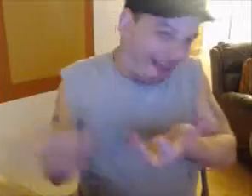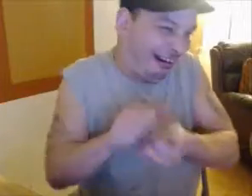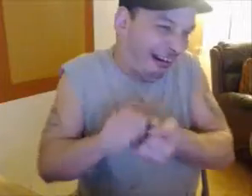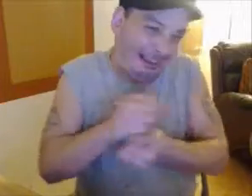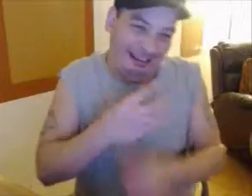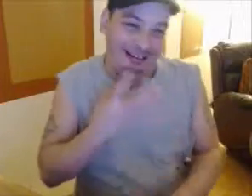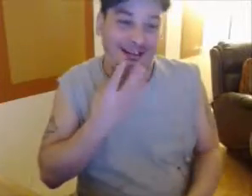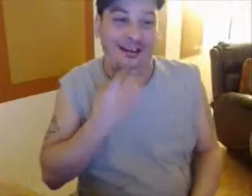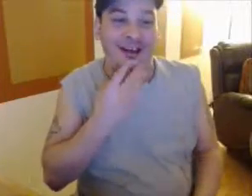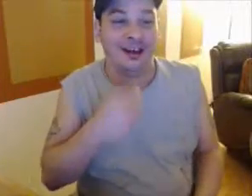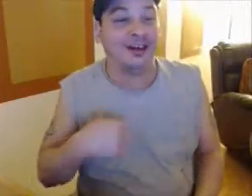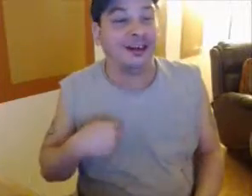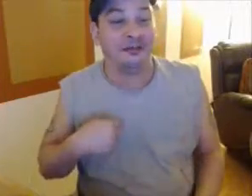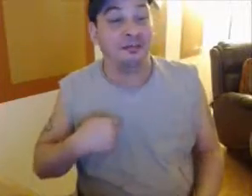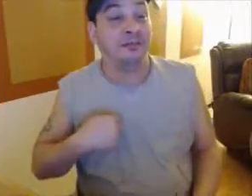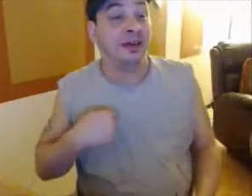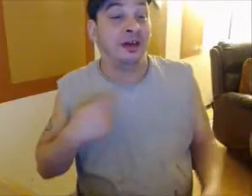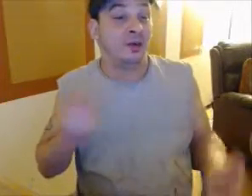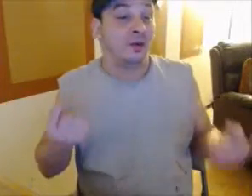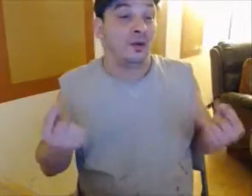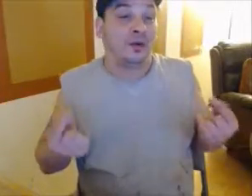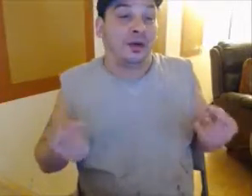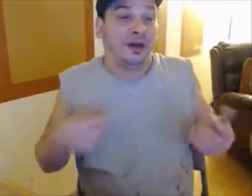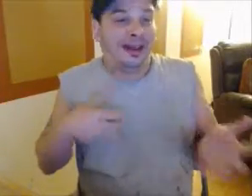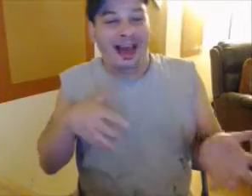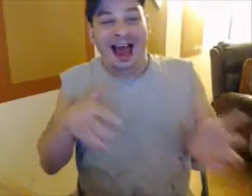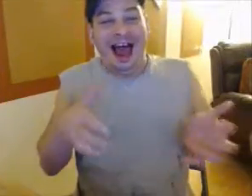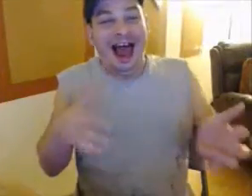-blade Detroit Dump. All new ball-riding attacks in ZDAM. Yes. cute.